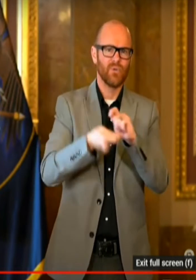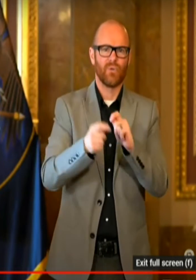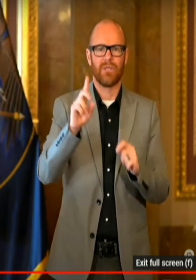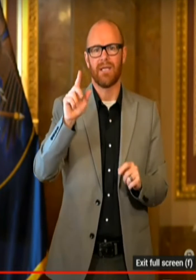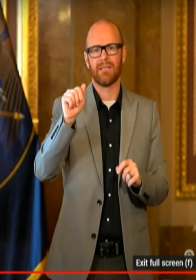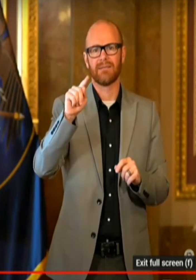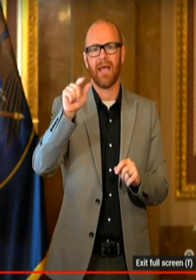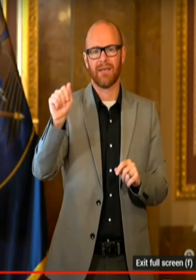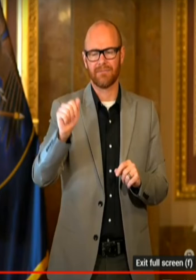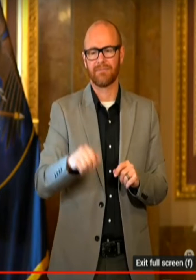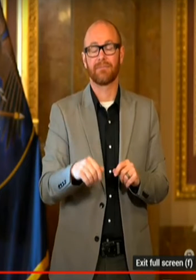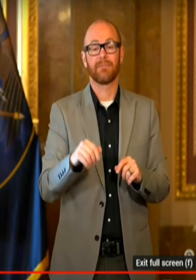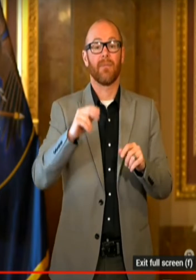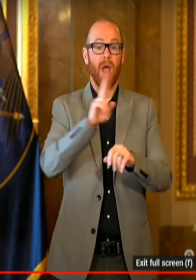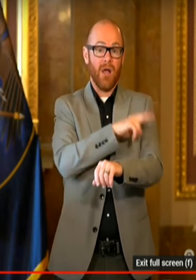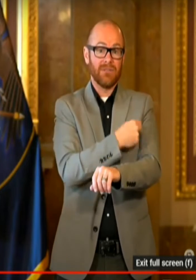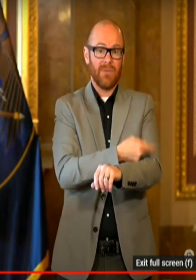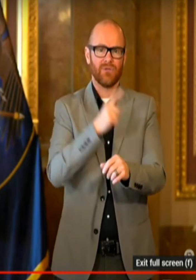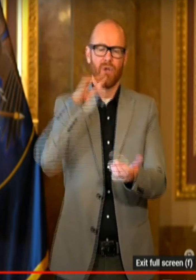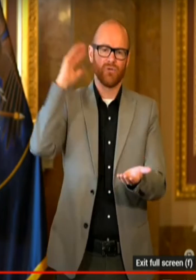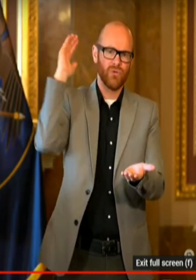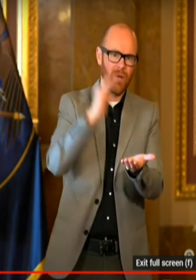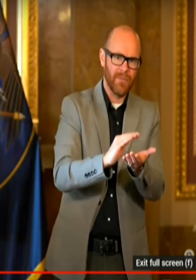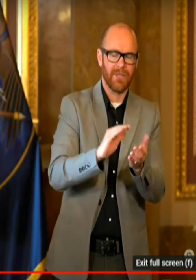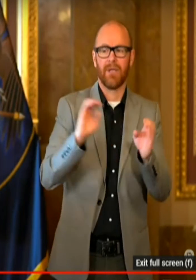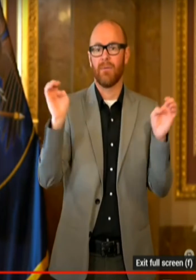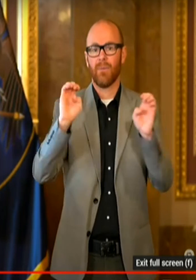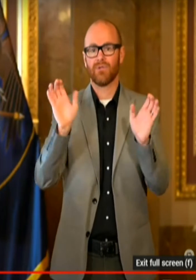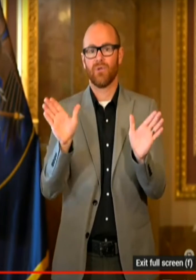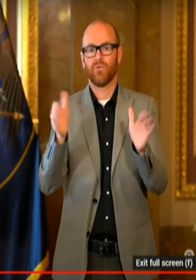dropping. Emergency rooms visits are dropping.